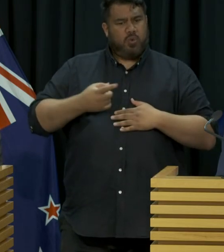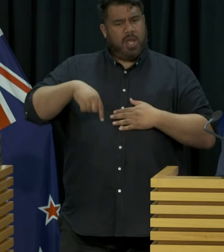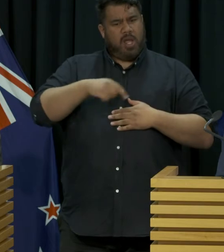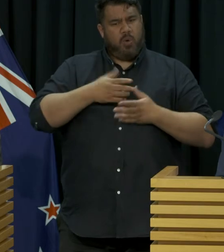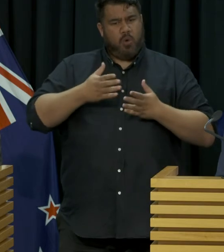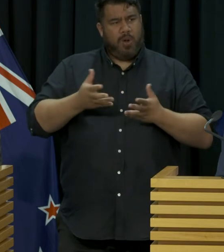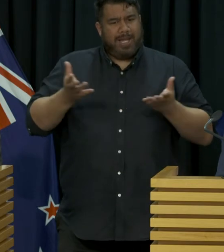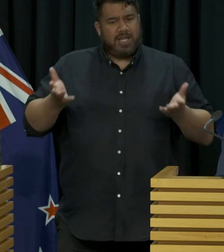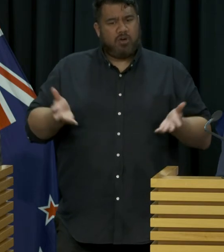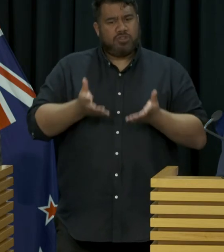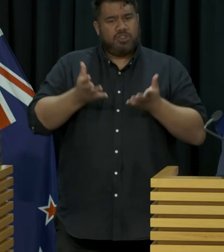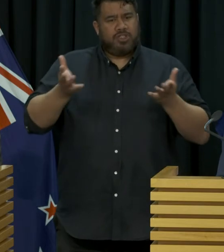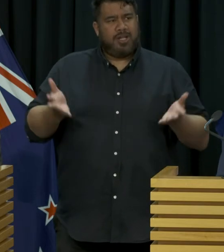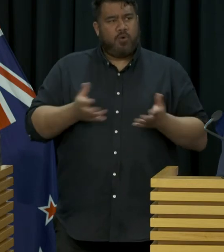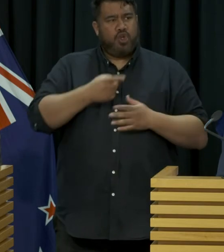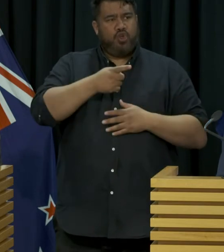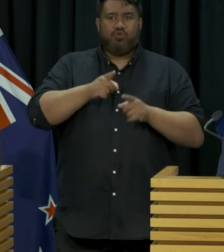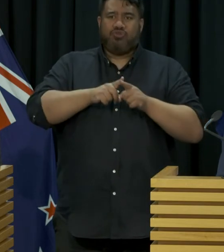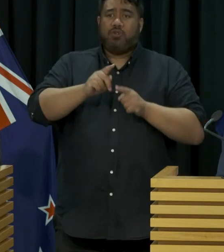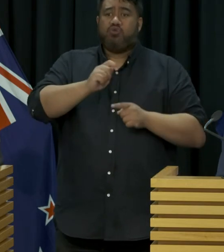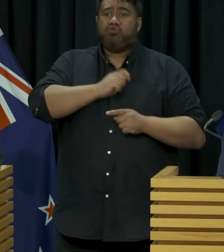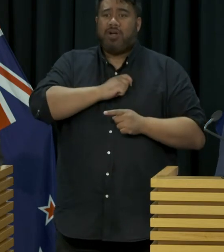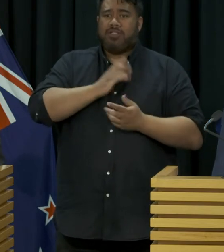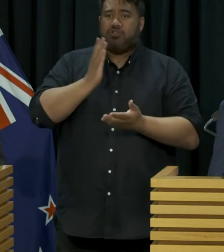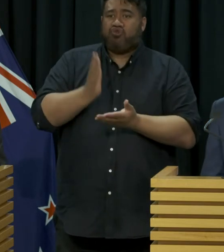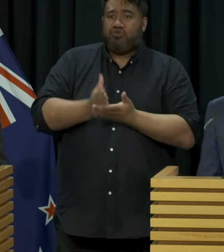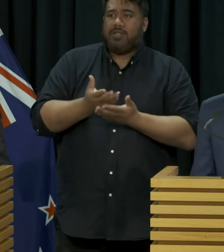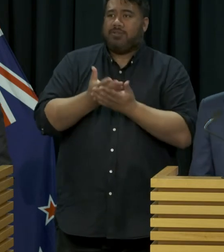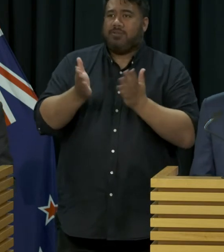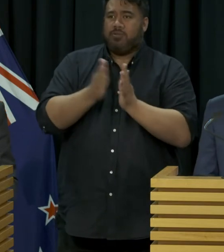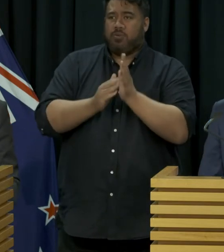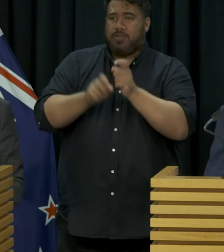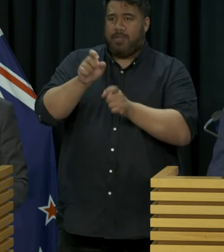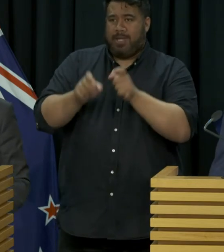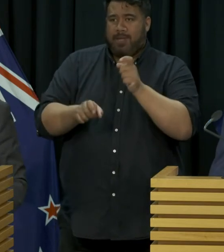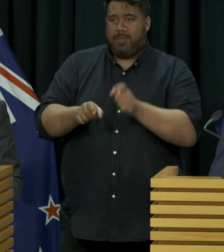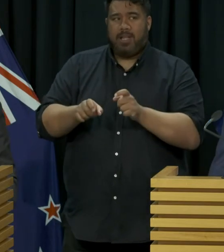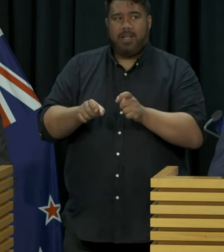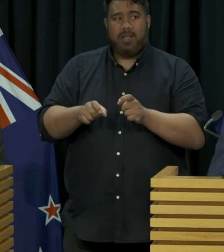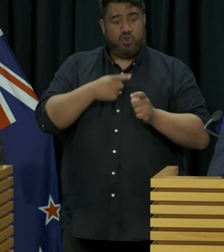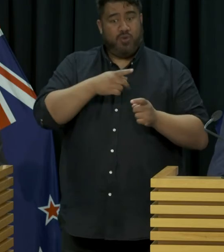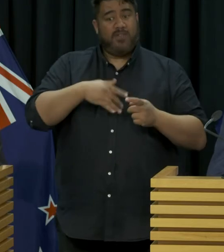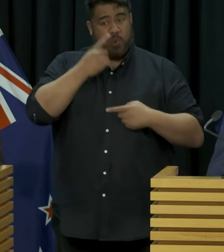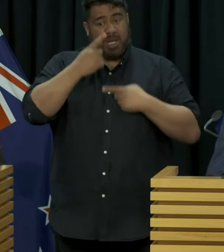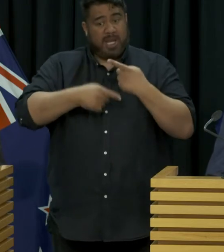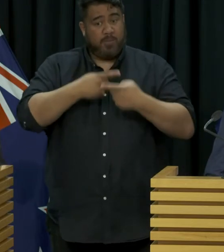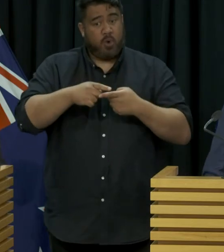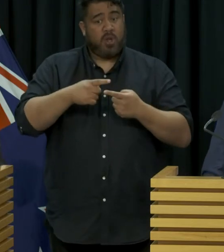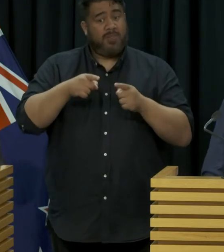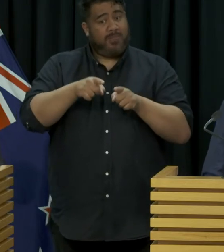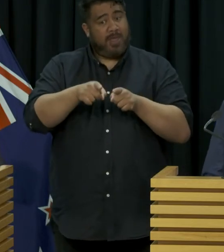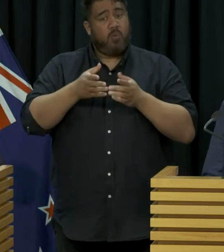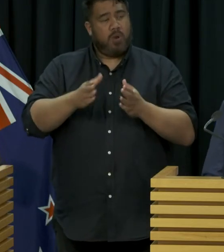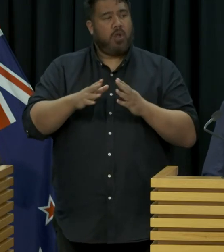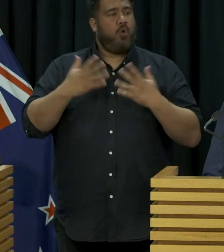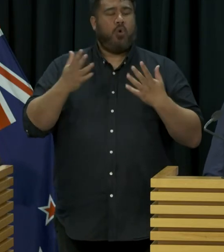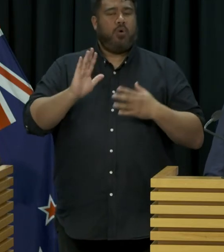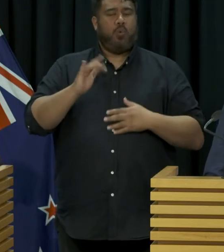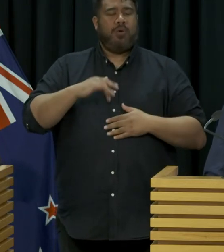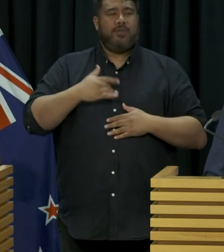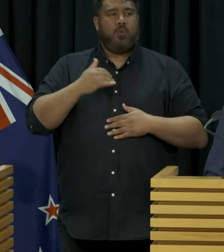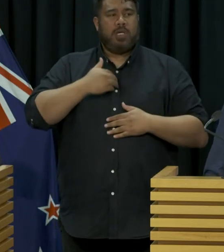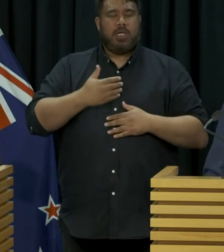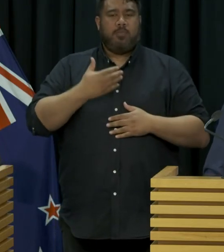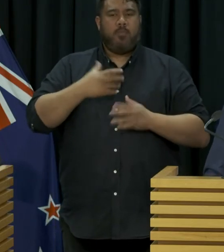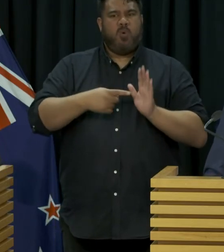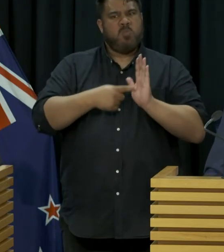and high trust model or do you think there will come a point where we do need something a bit more tangible than that? So I'd